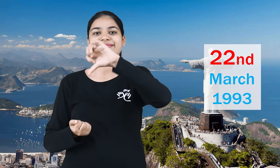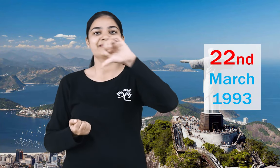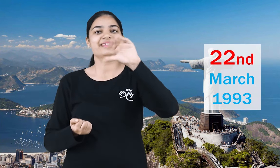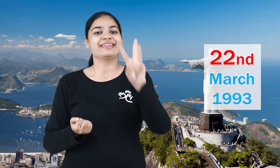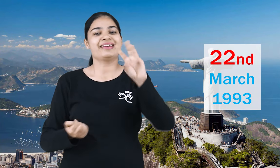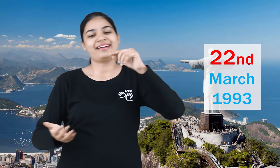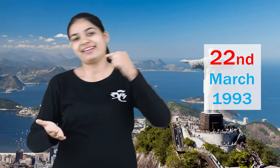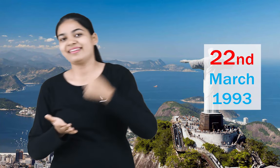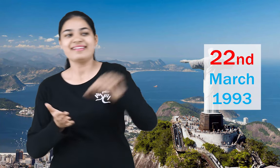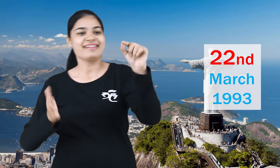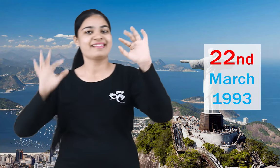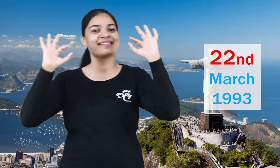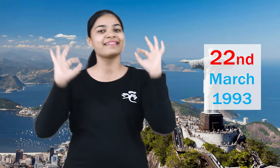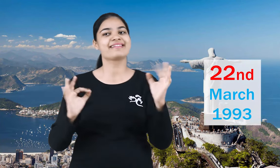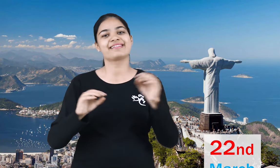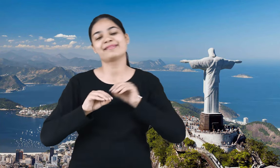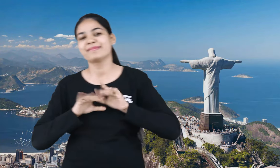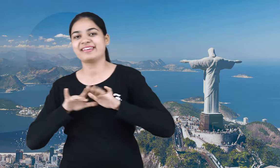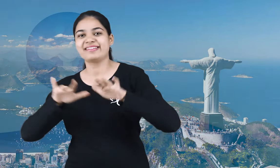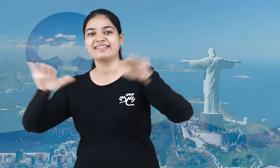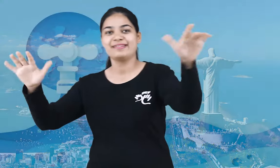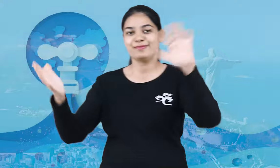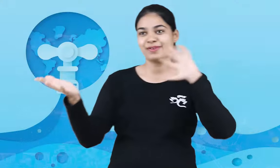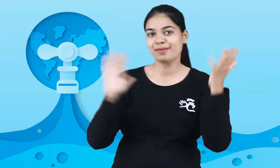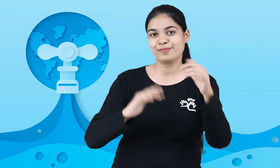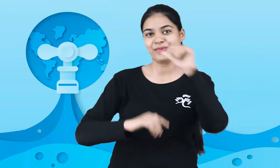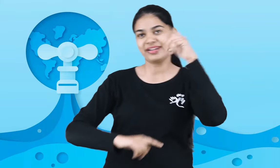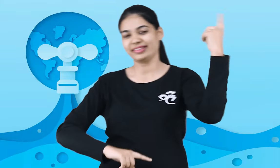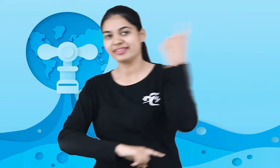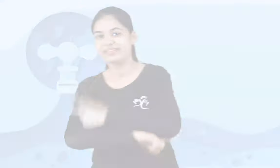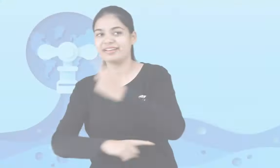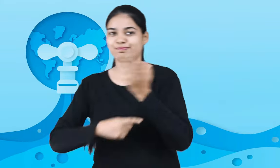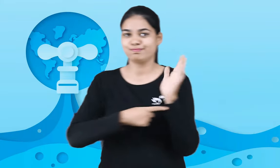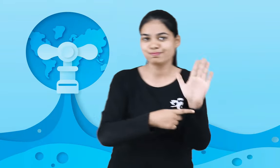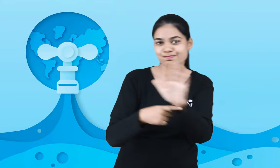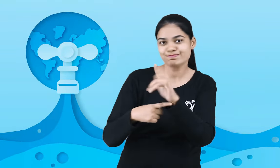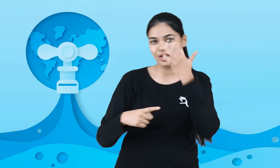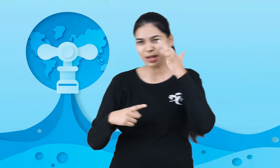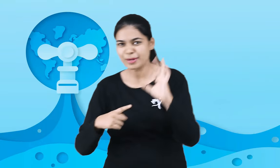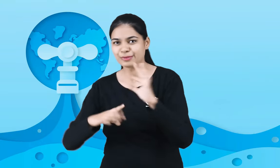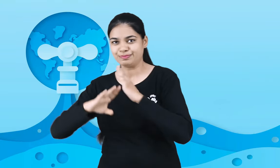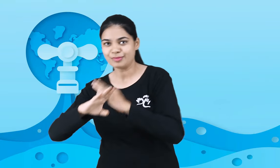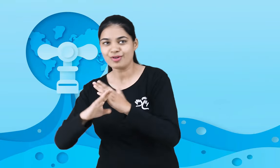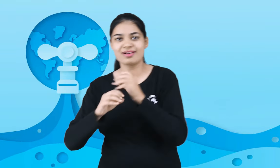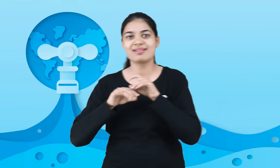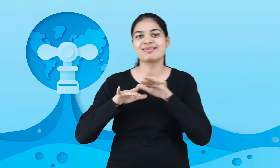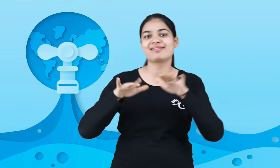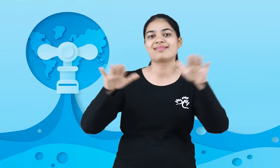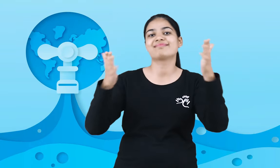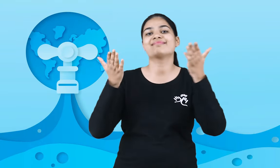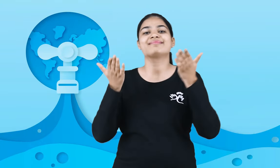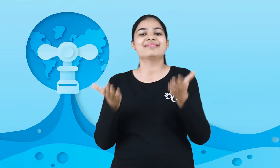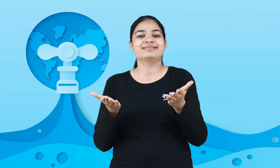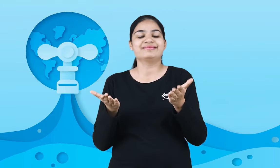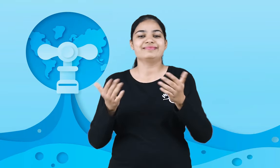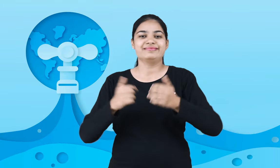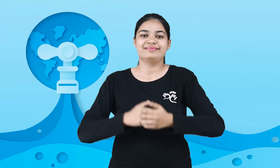the proposal has been approved. Ever since that day, it has been spreading worldwide, showing the importance of water.